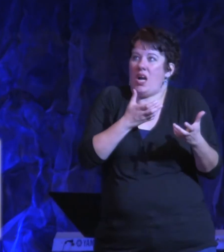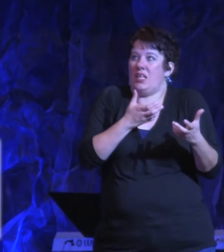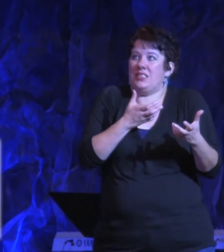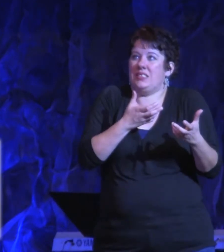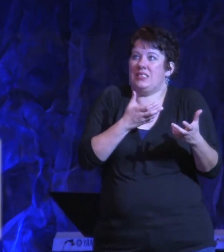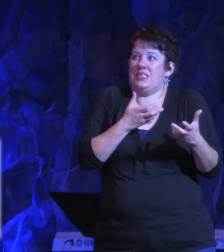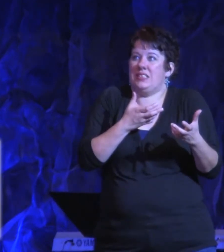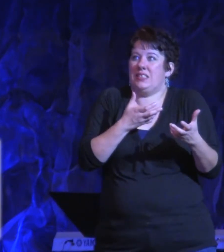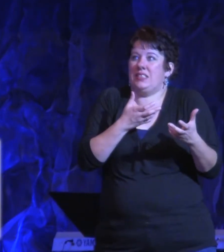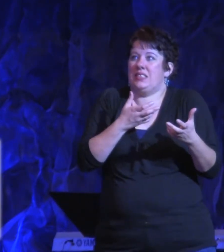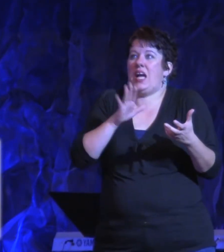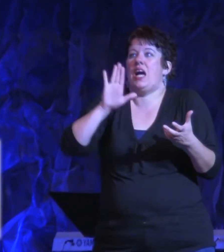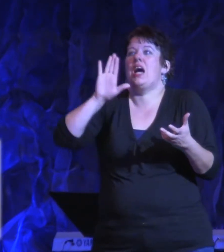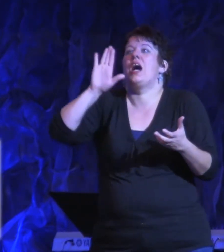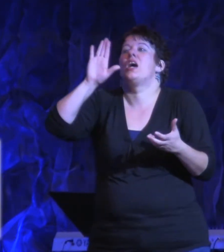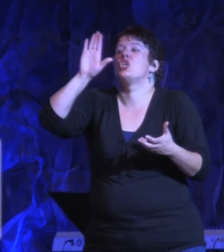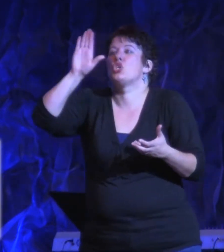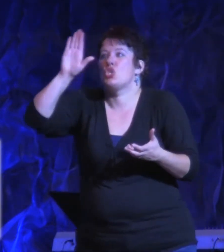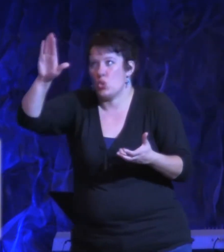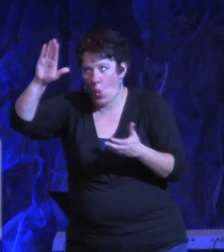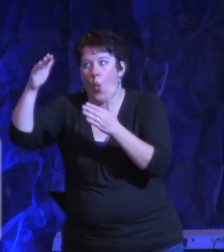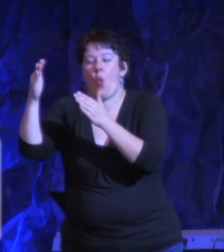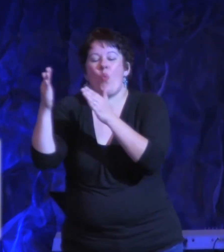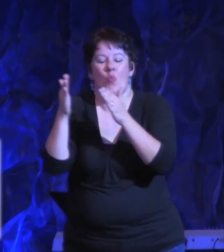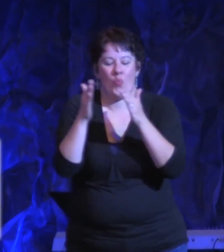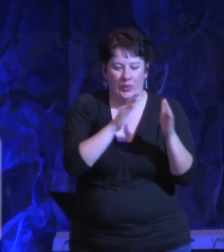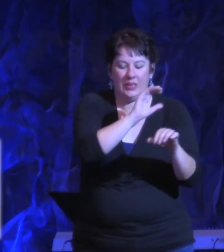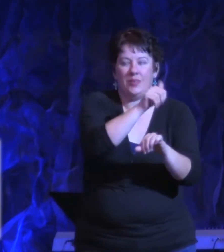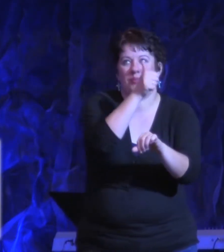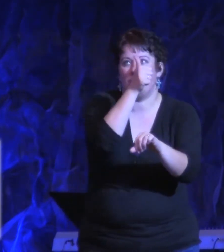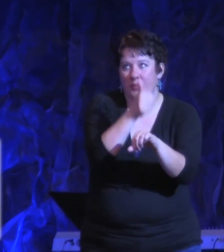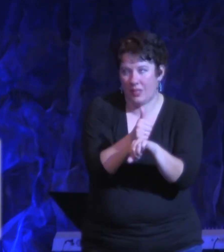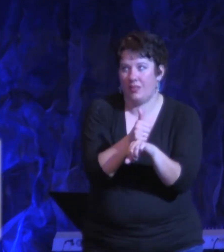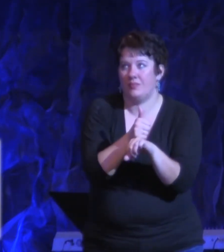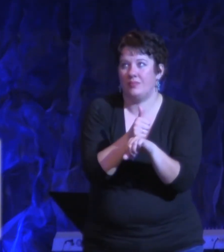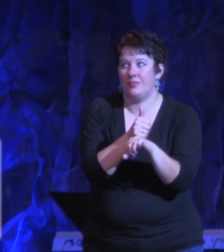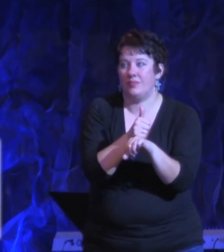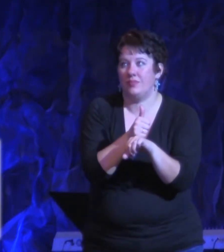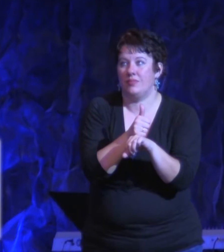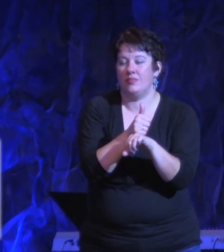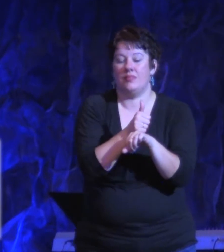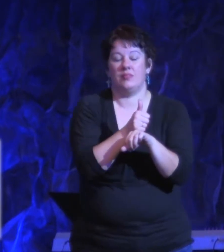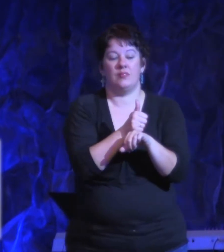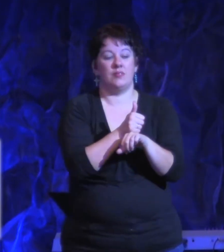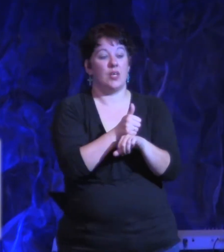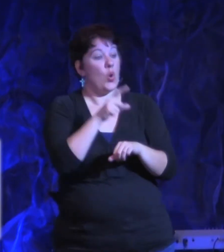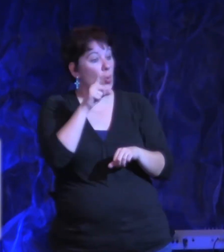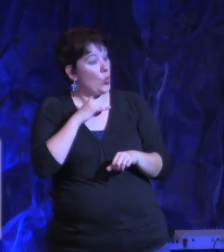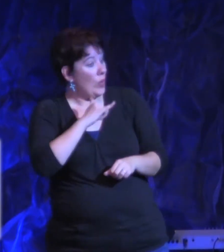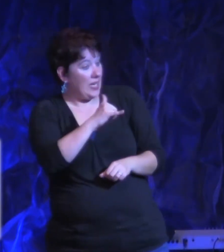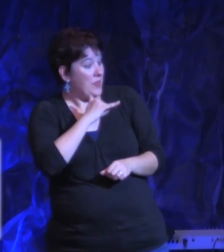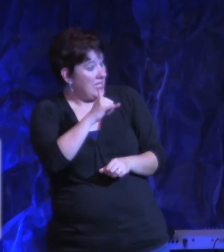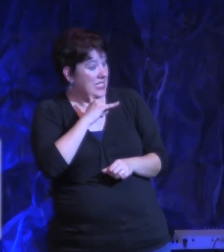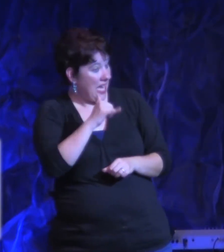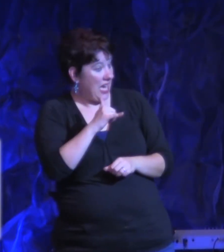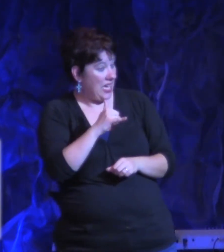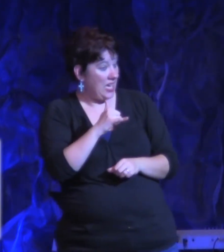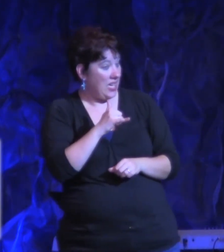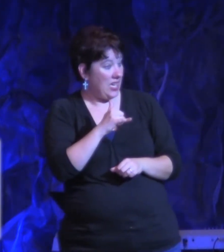that's where we need to get to the point where we say, God, I'm totally surrendered and yielded to You.